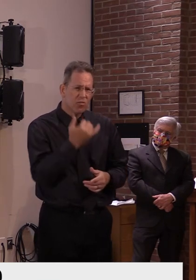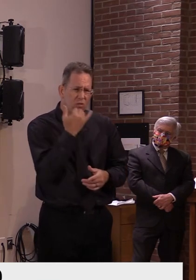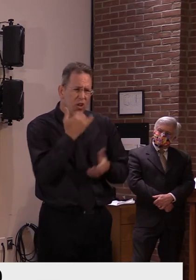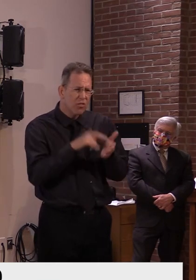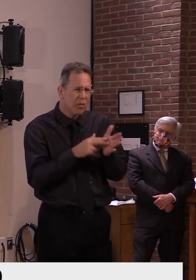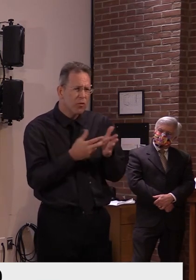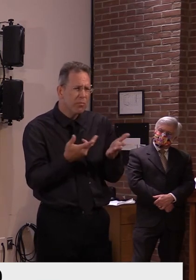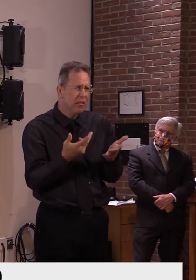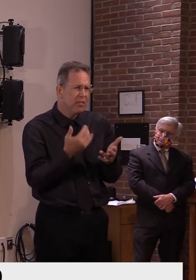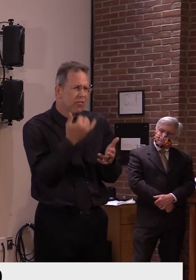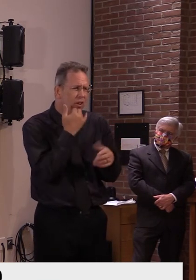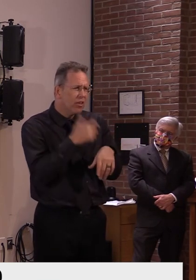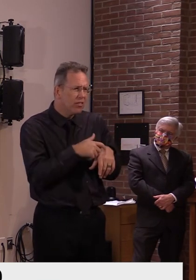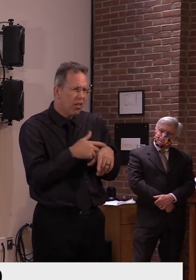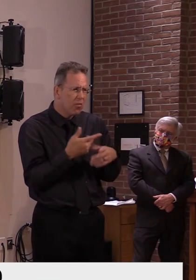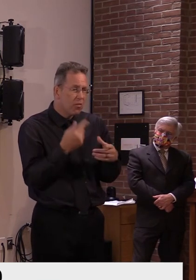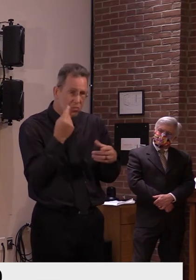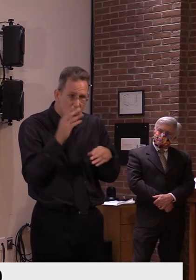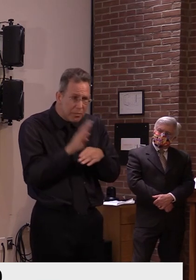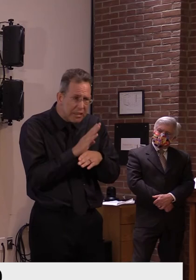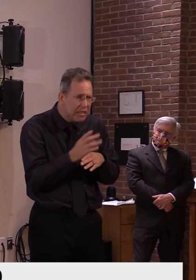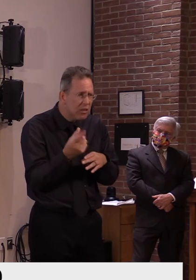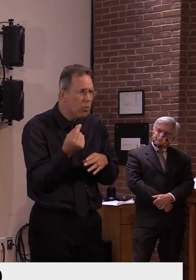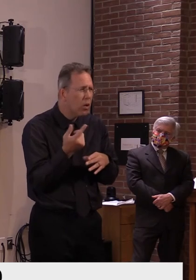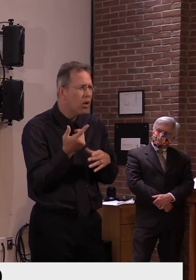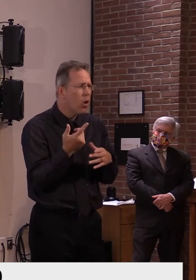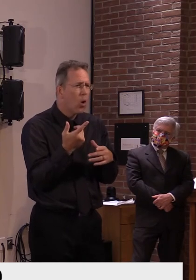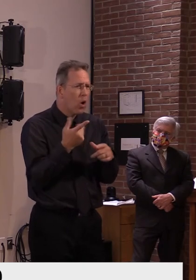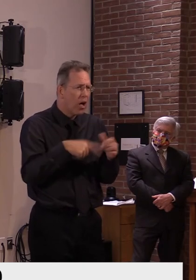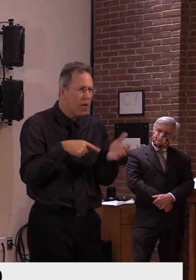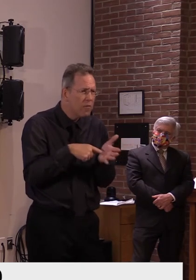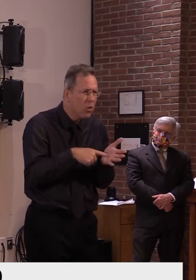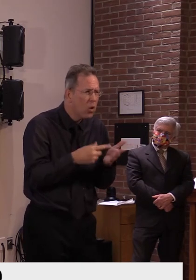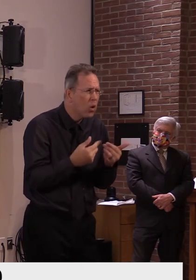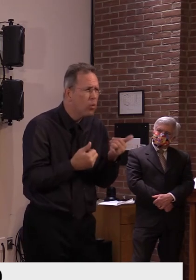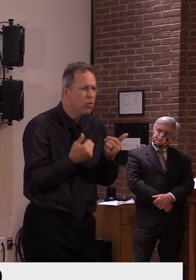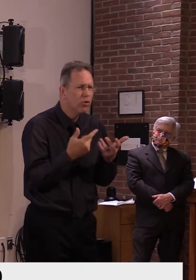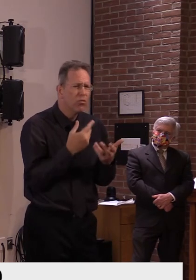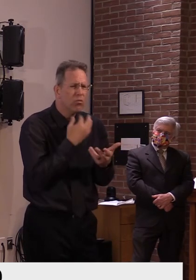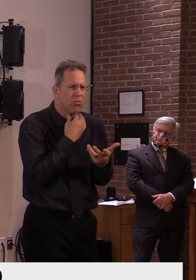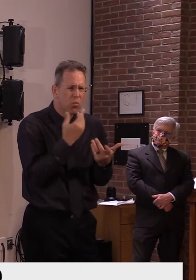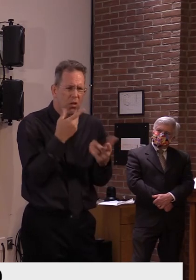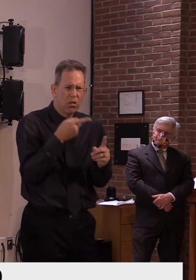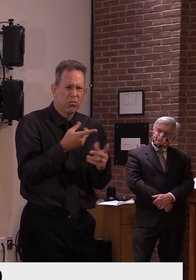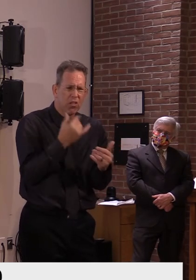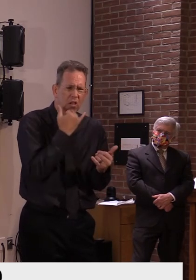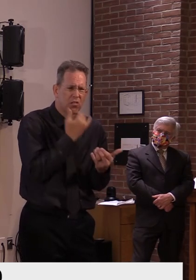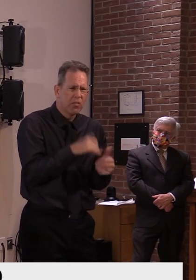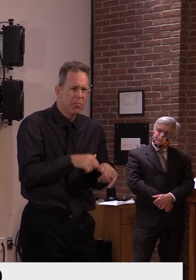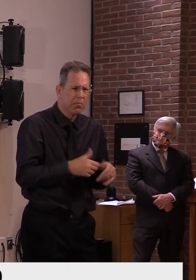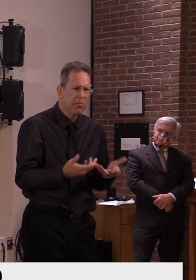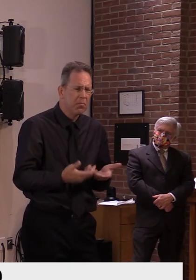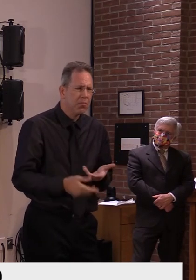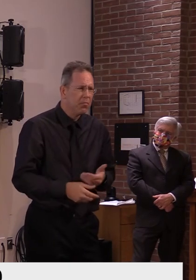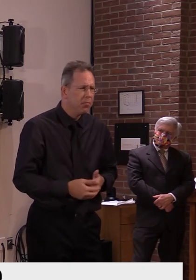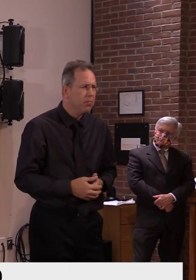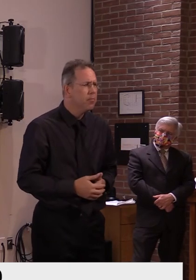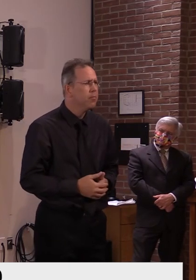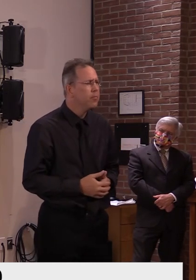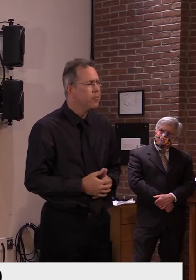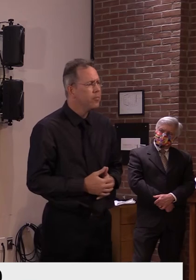uh, a matter of fiscal concern that's compelling you to put this on hold? I think it's, uh, it's a matter of this